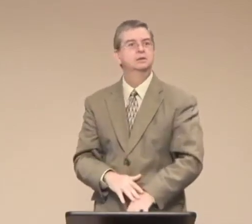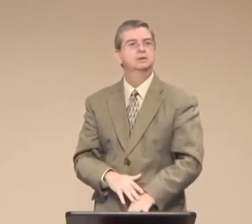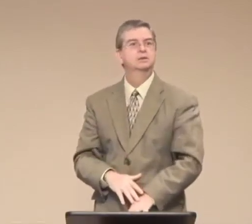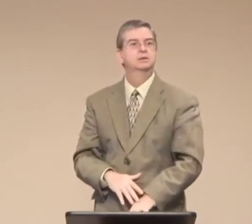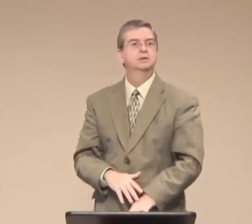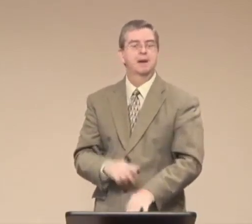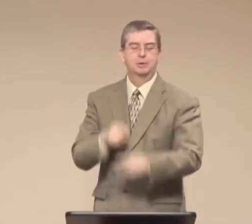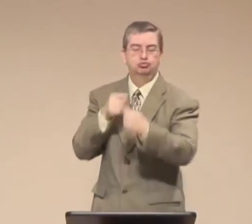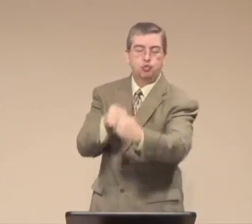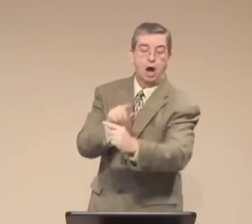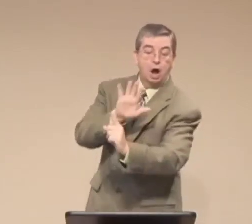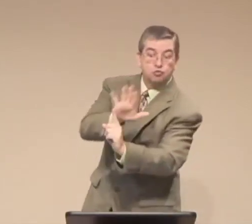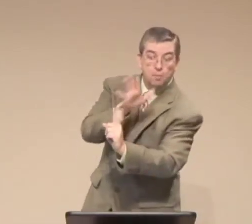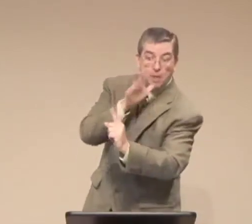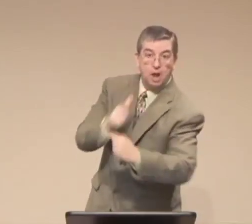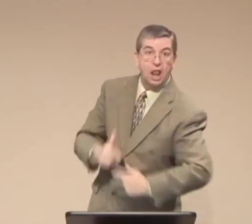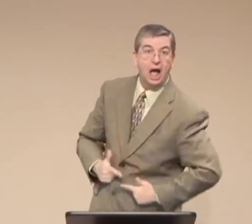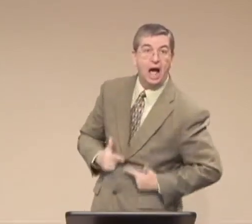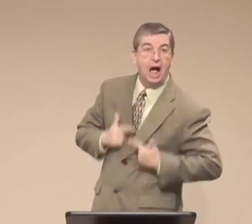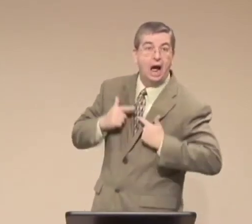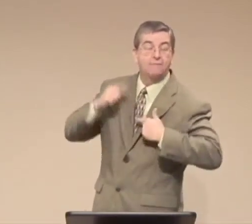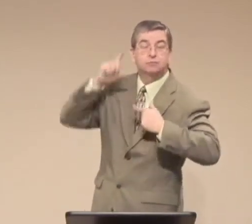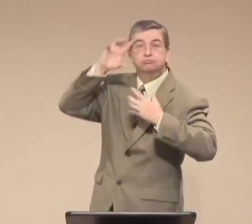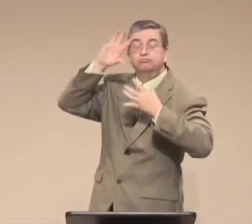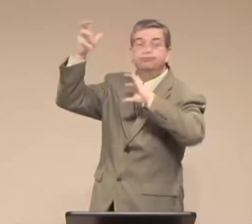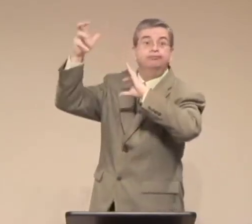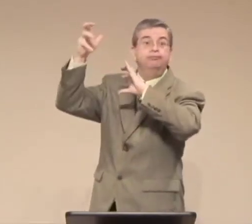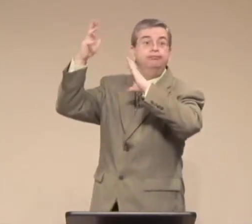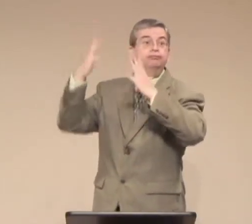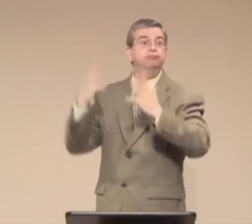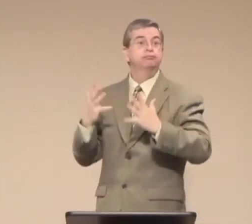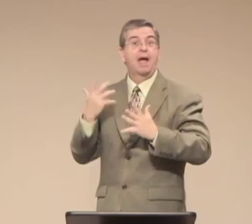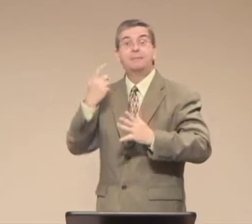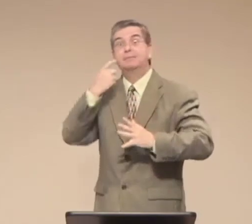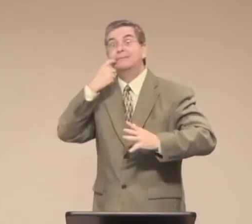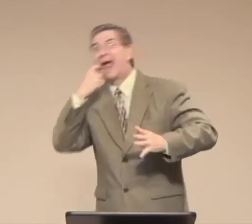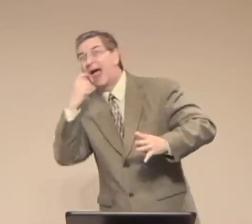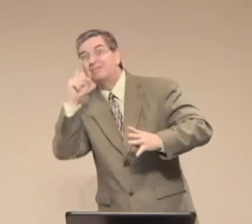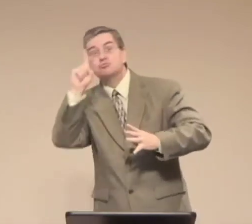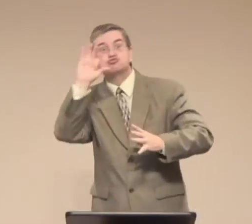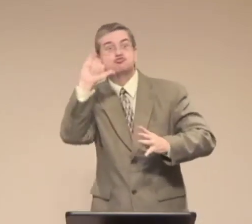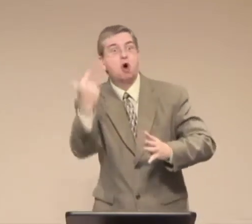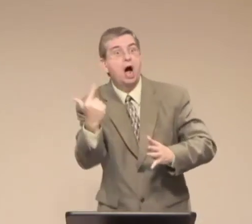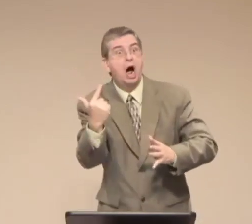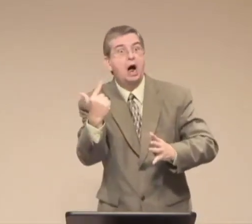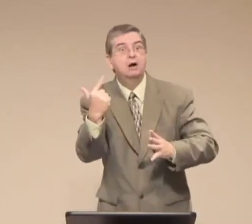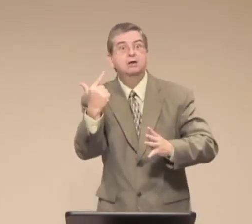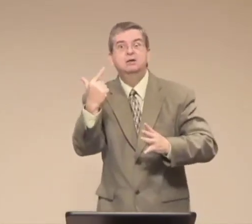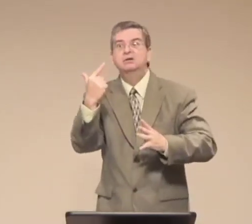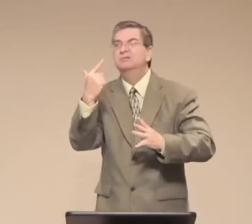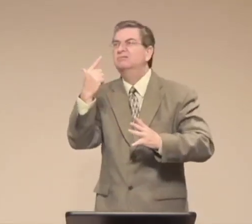Maybe your mom struggled with an addiction or other bad or other or